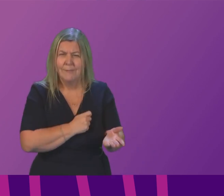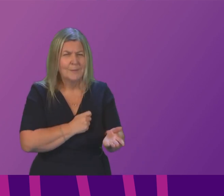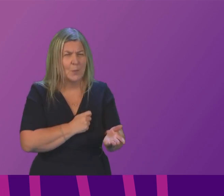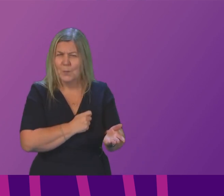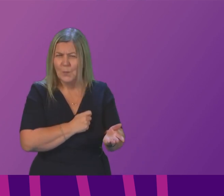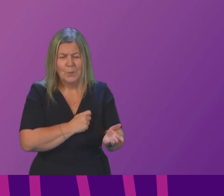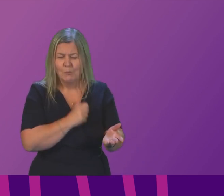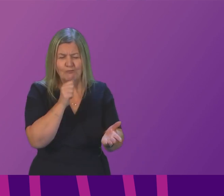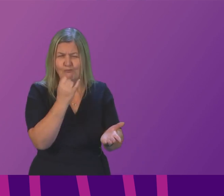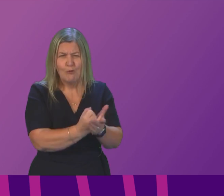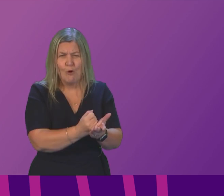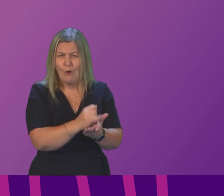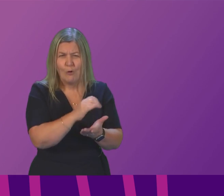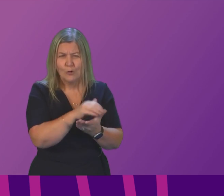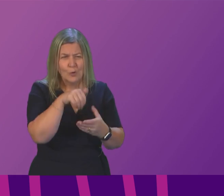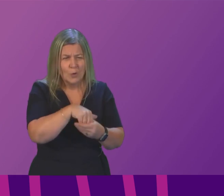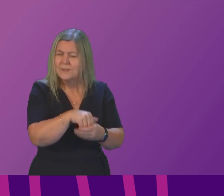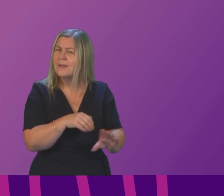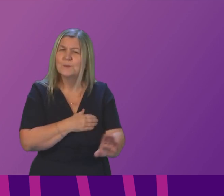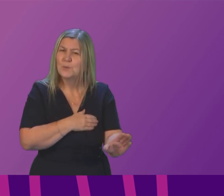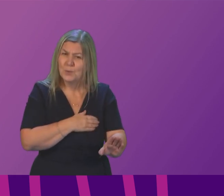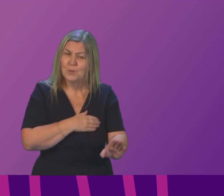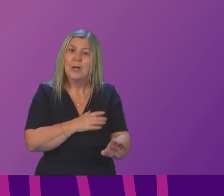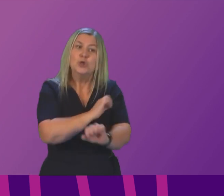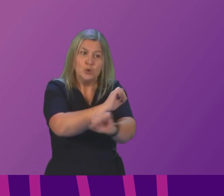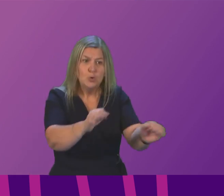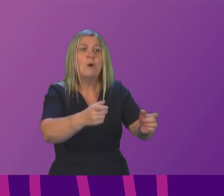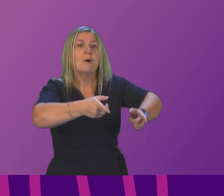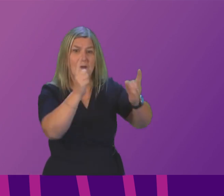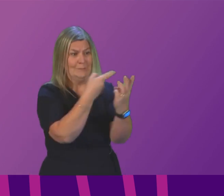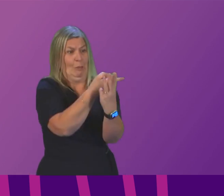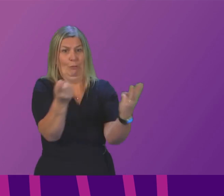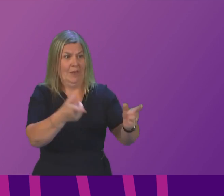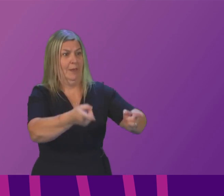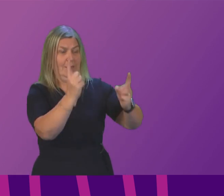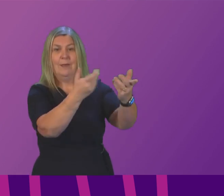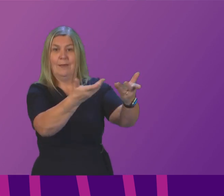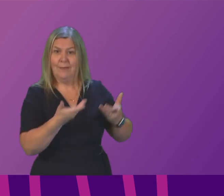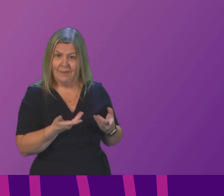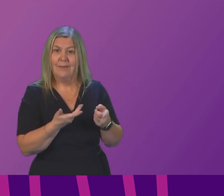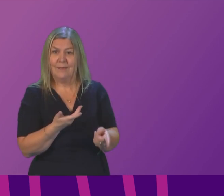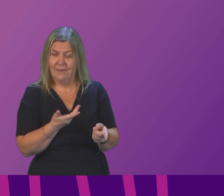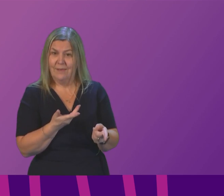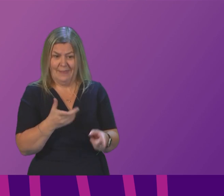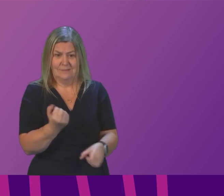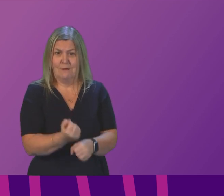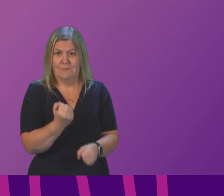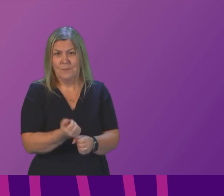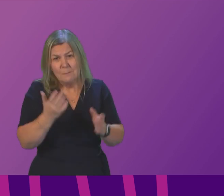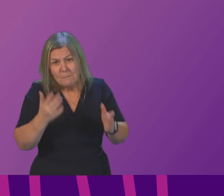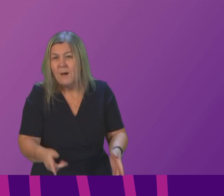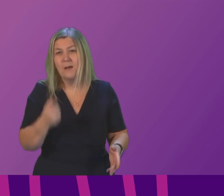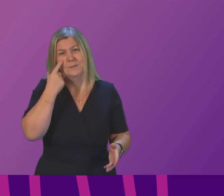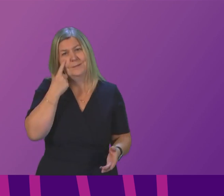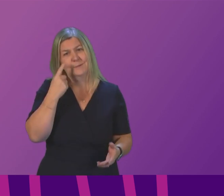the first minister of the response we've had from three of her government members and this government has to finally start treating this